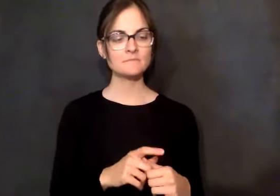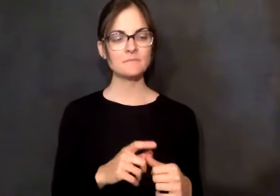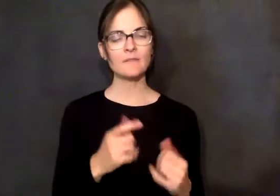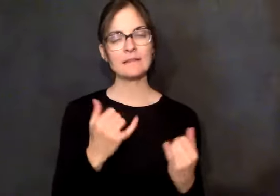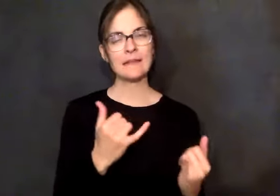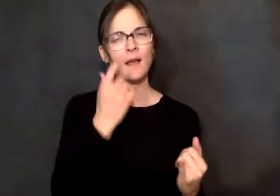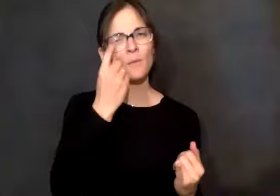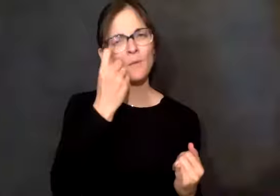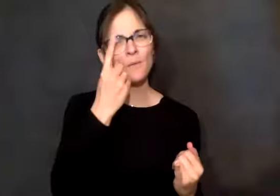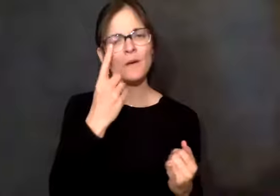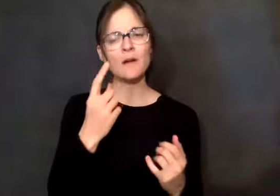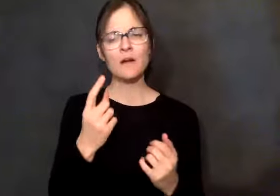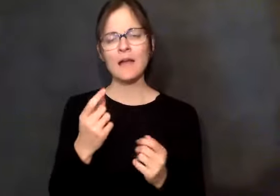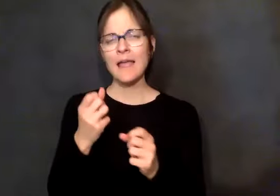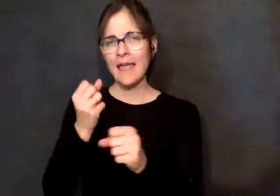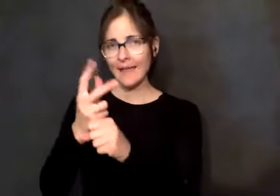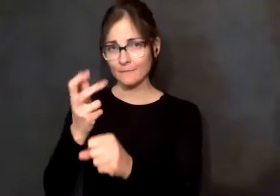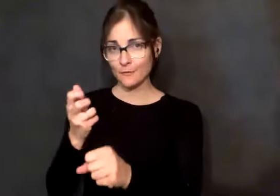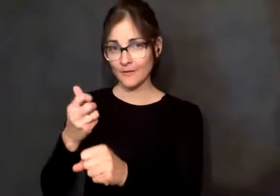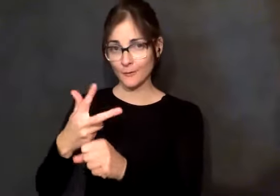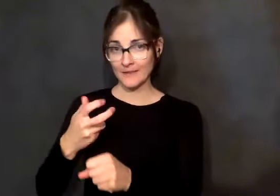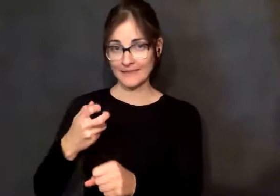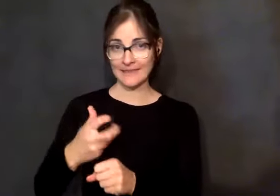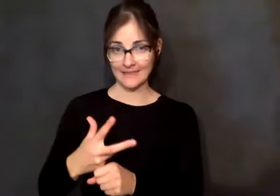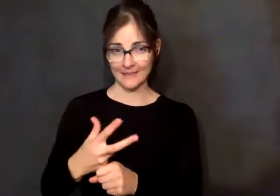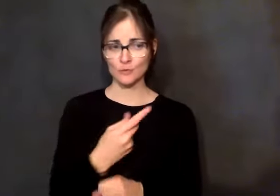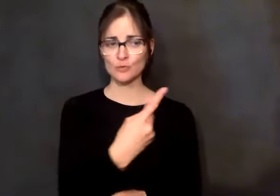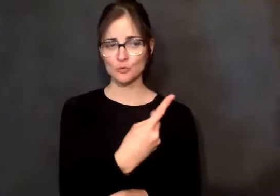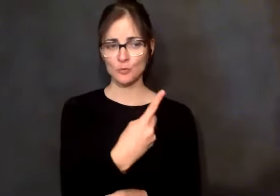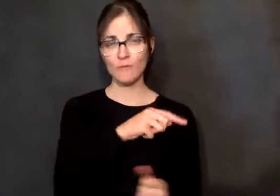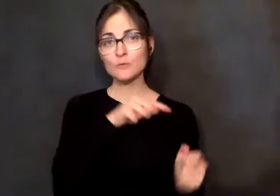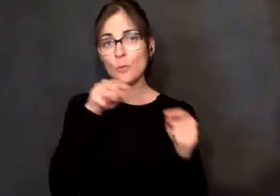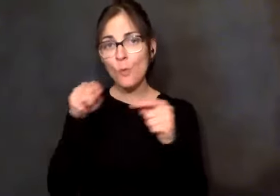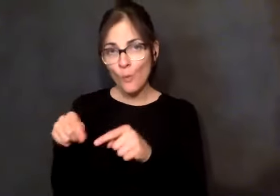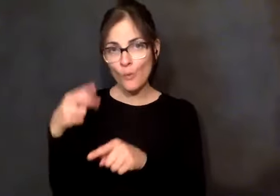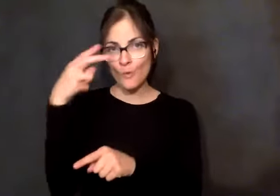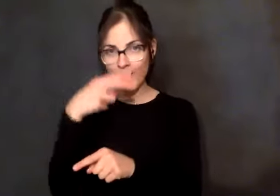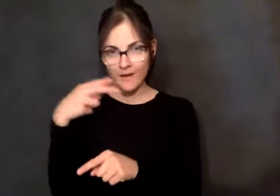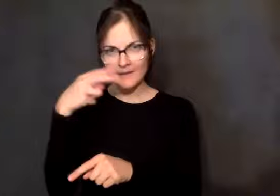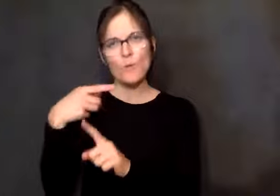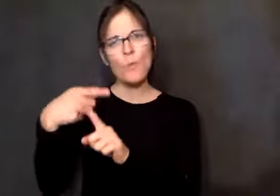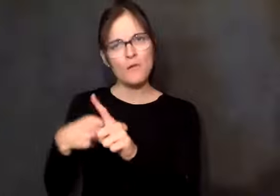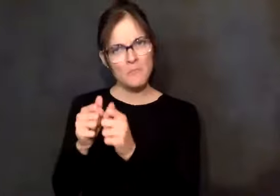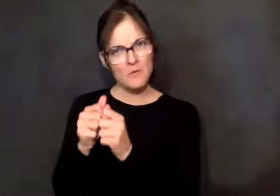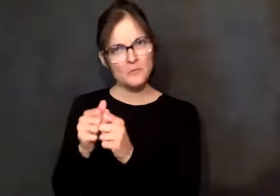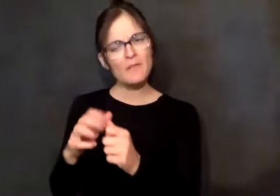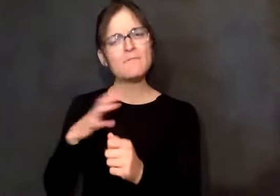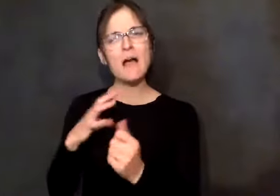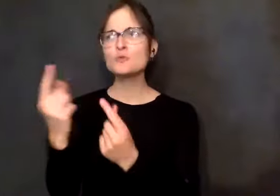month together in Hawaii every three years. But I'm talking about driving in a car, going across the country.